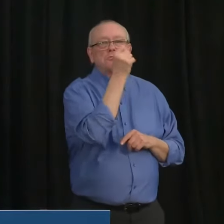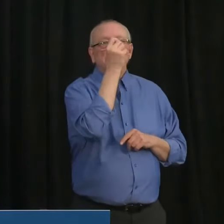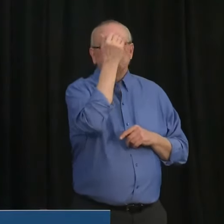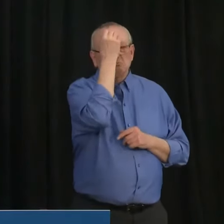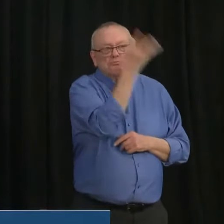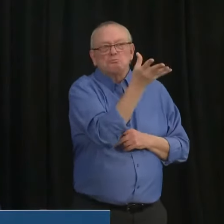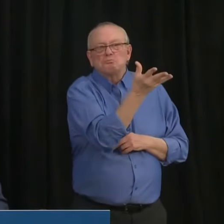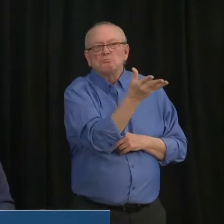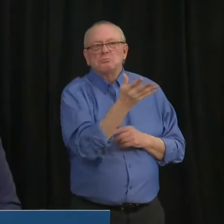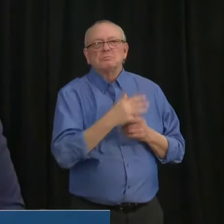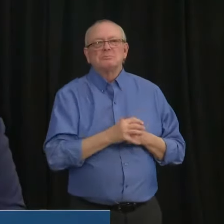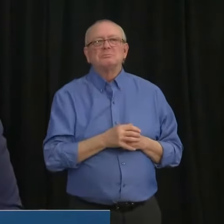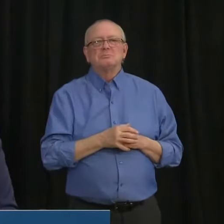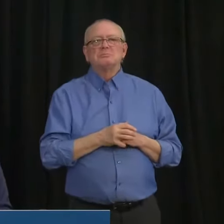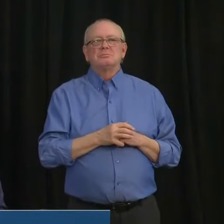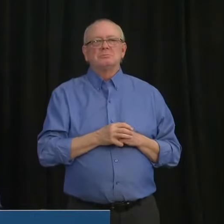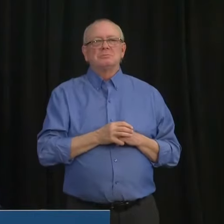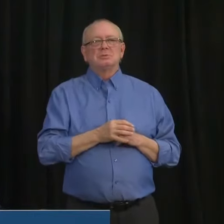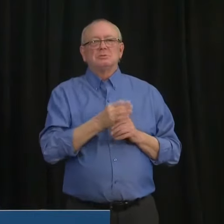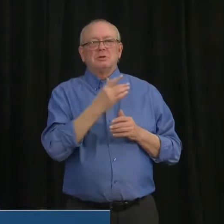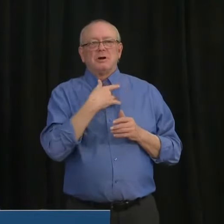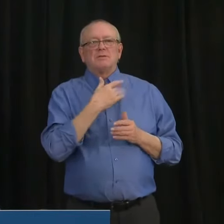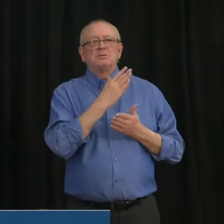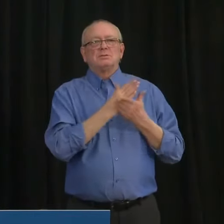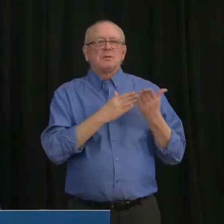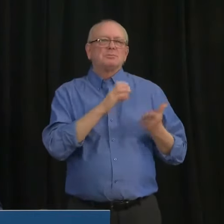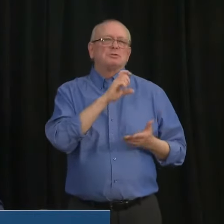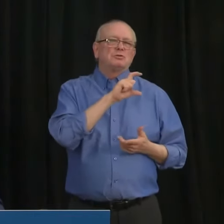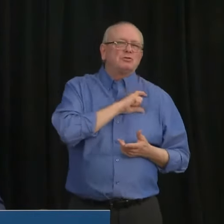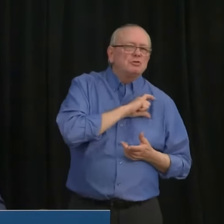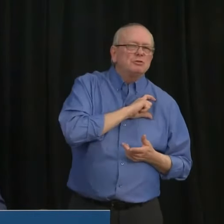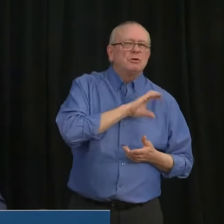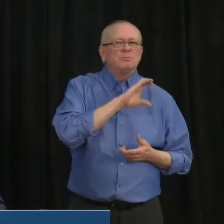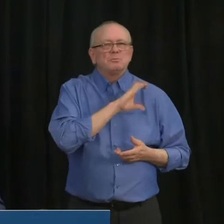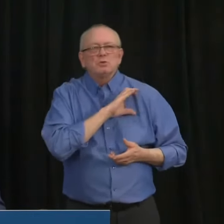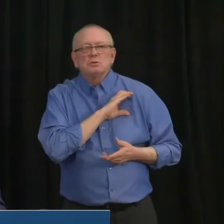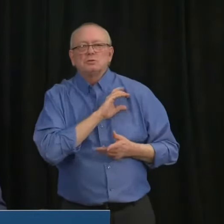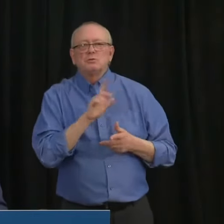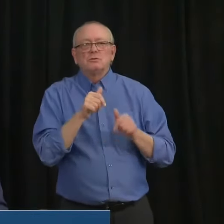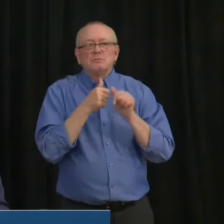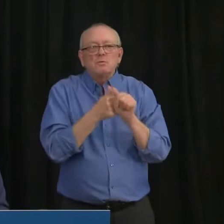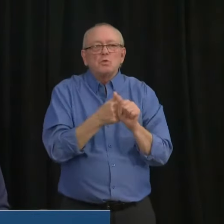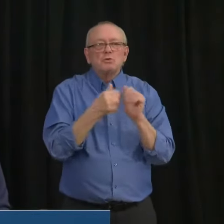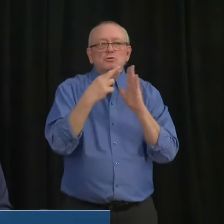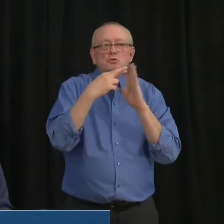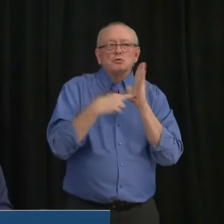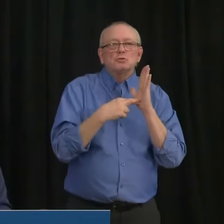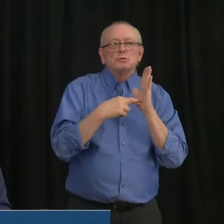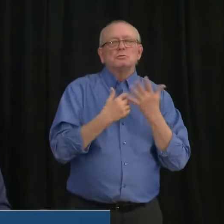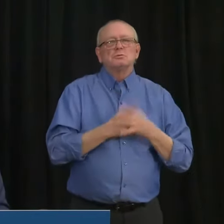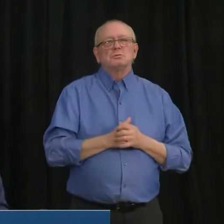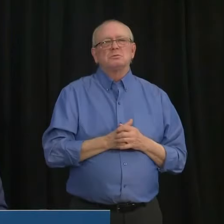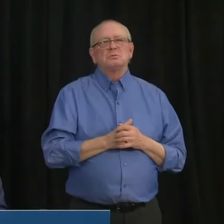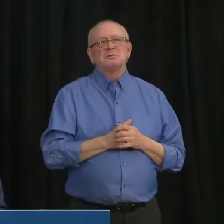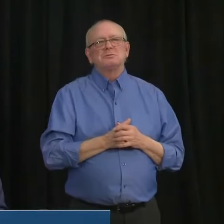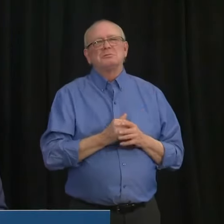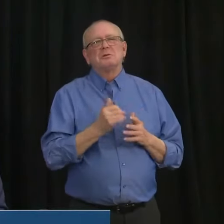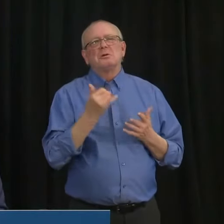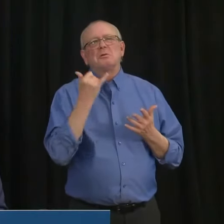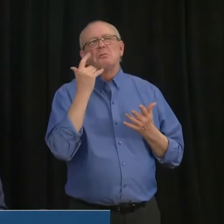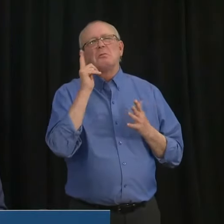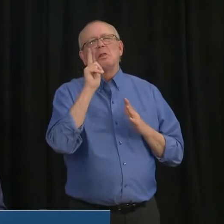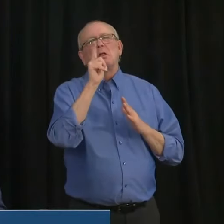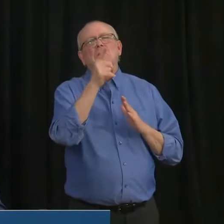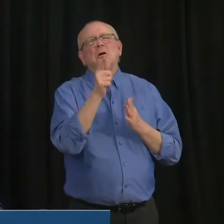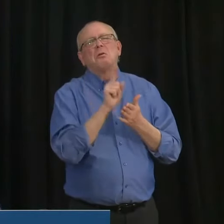designated to enforce public health orders under the Public Health Act. That will include, uh, well, we'll make a final decision later this week, but likely will